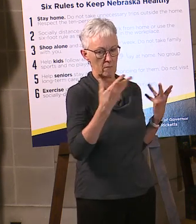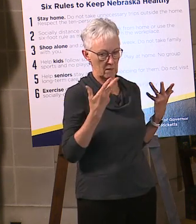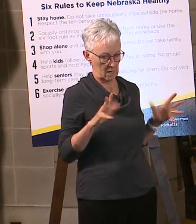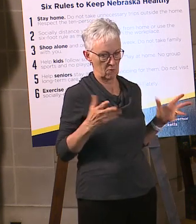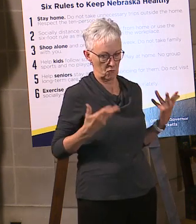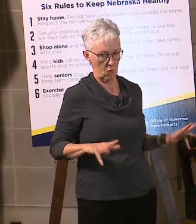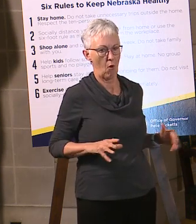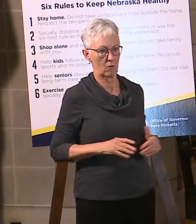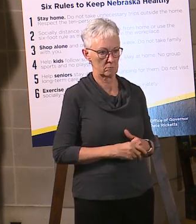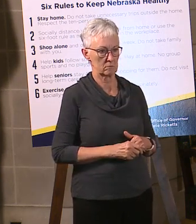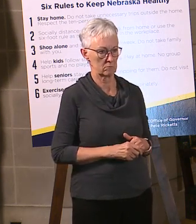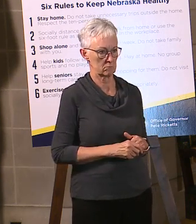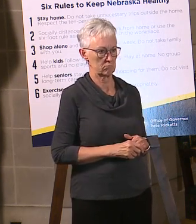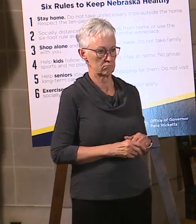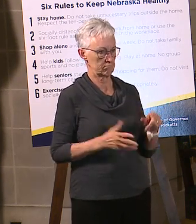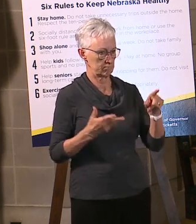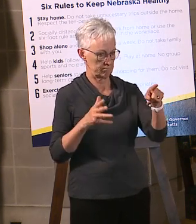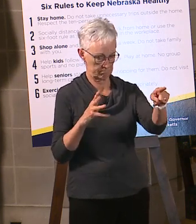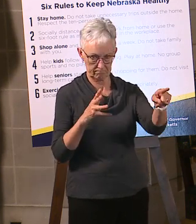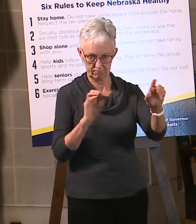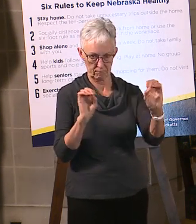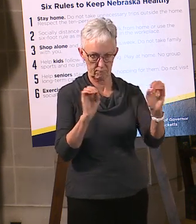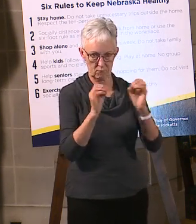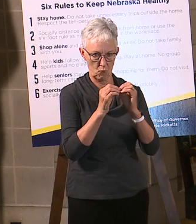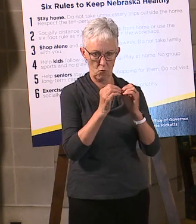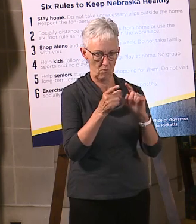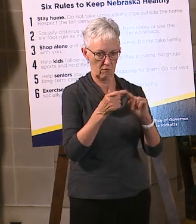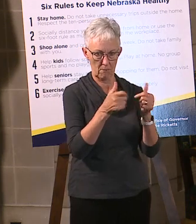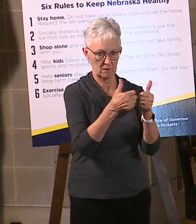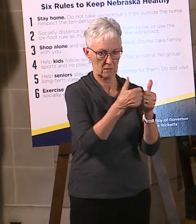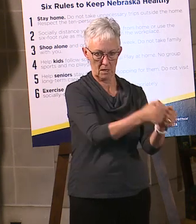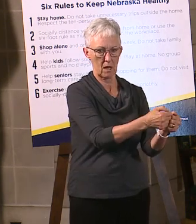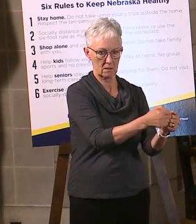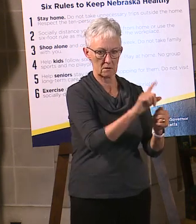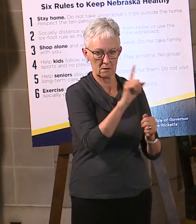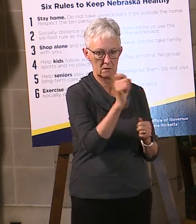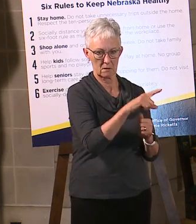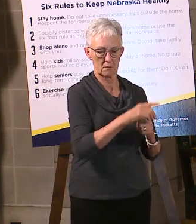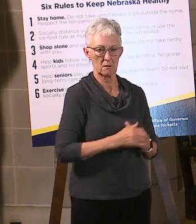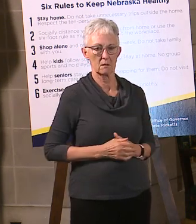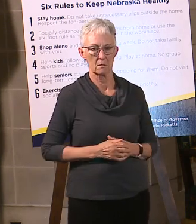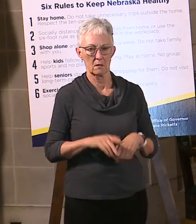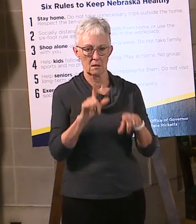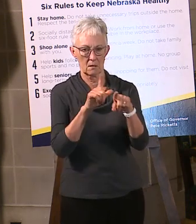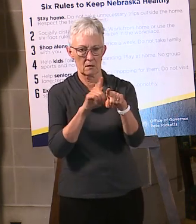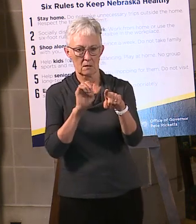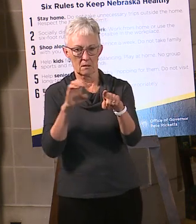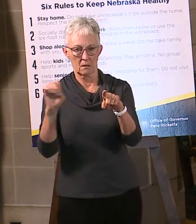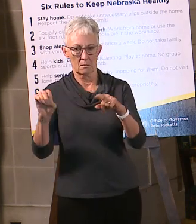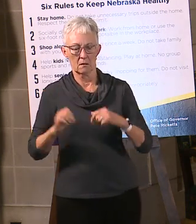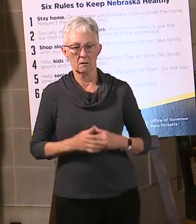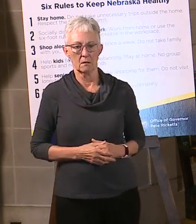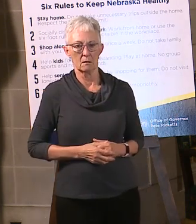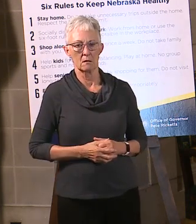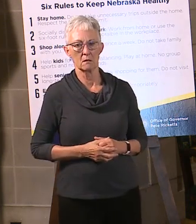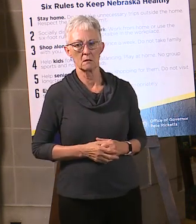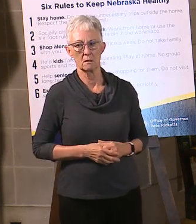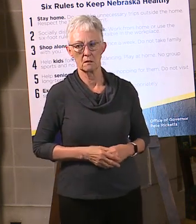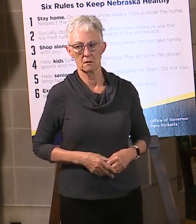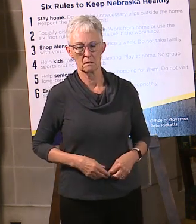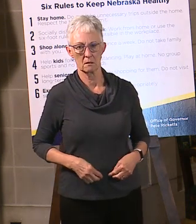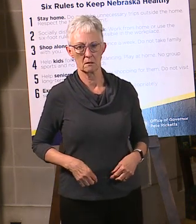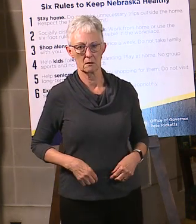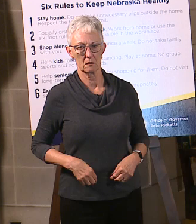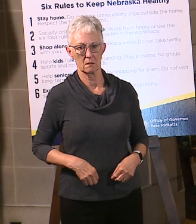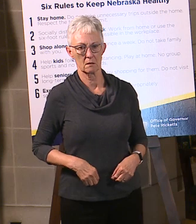That's all I got. Okay, great. Folks in the room. Lee. You mentioned that the information will be turned over to Tony for